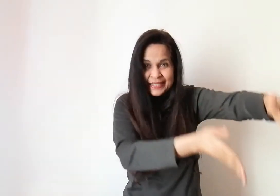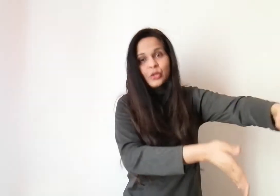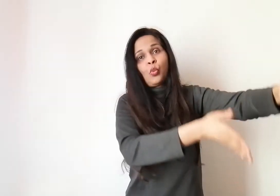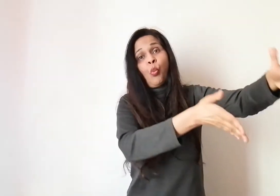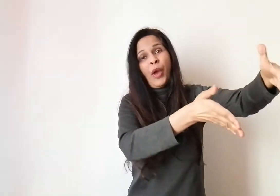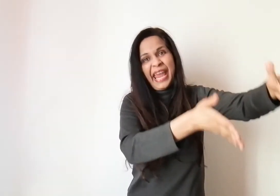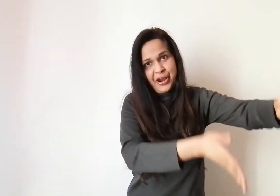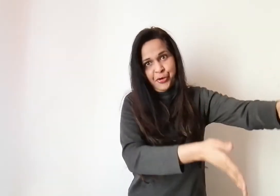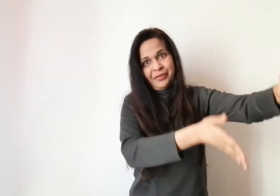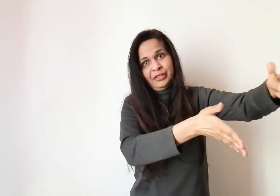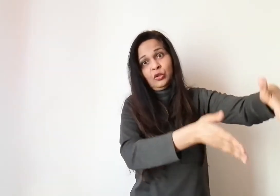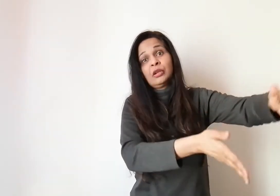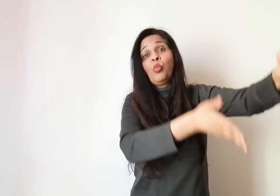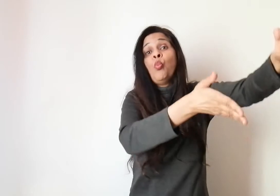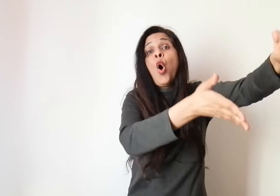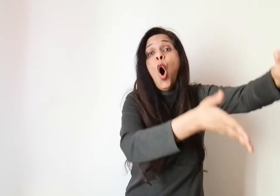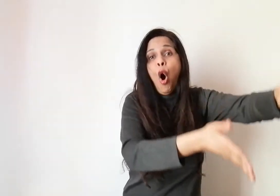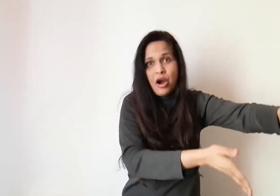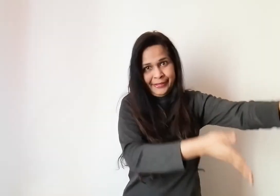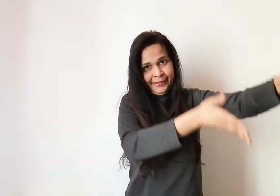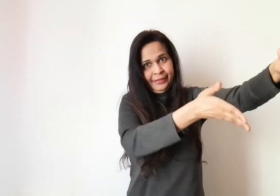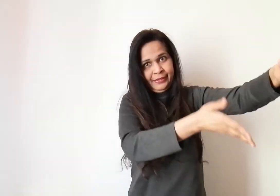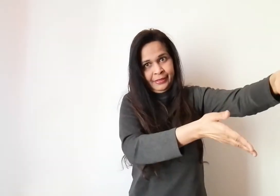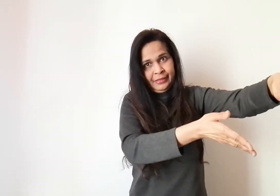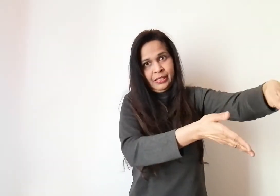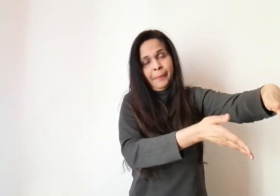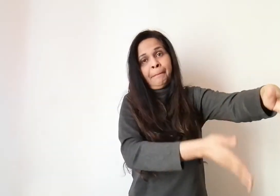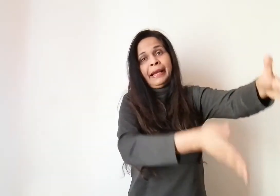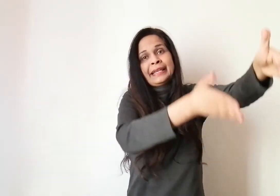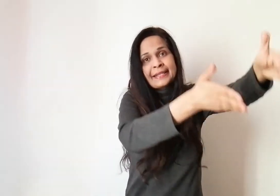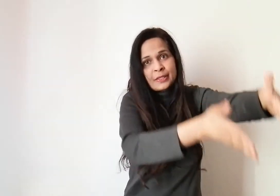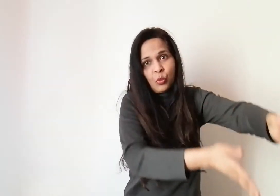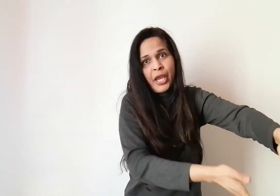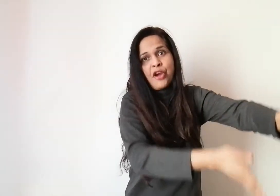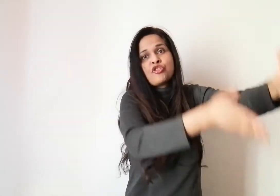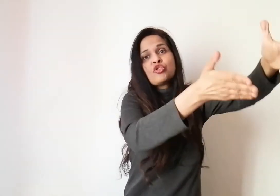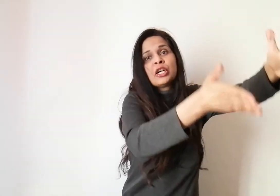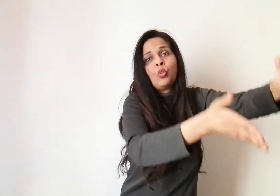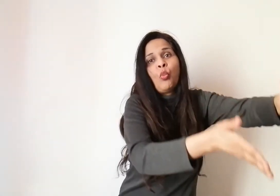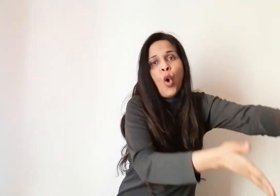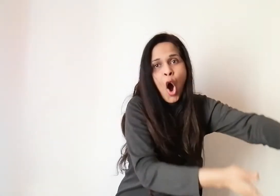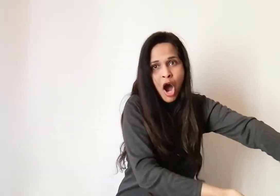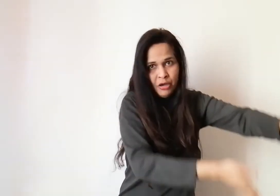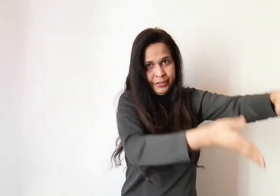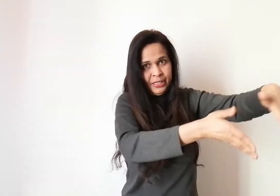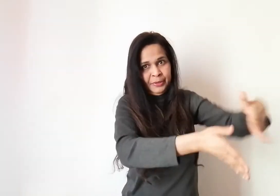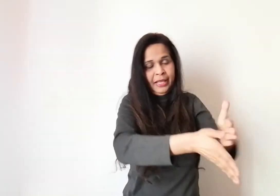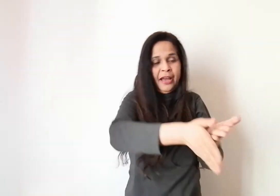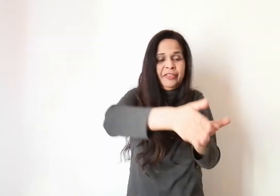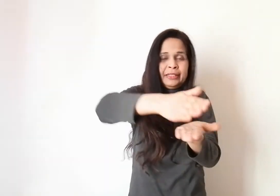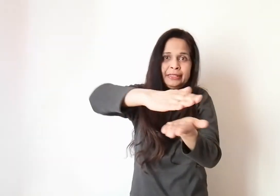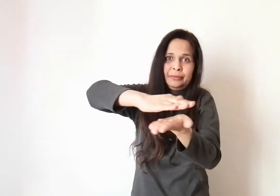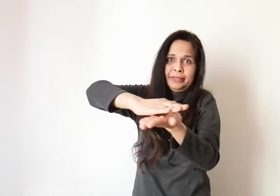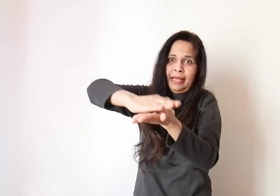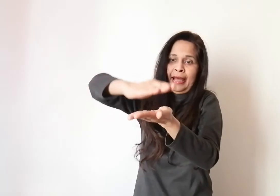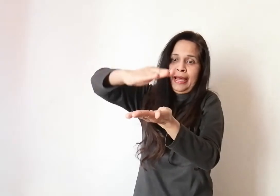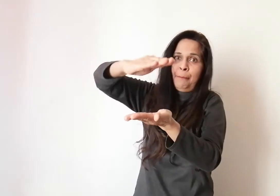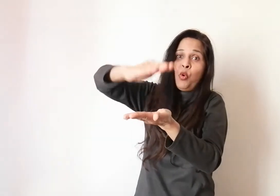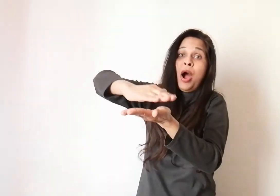Place where you can walk. Place where you can walk. You might have a little bit more